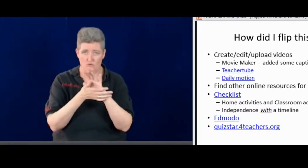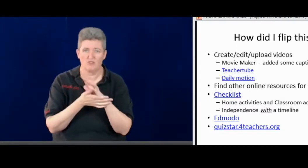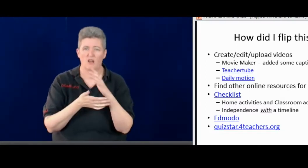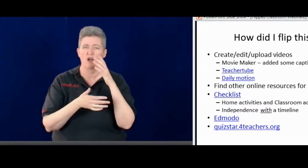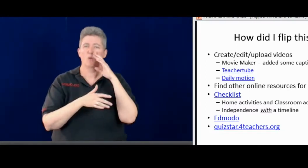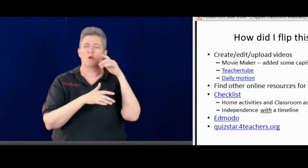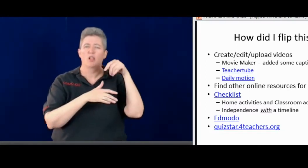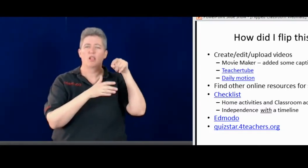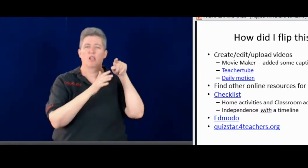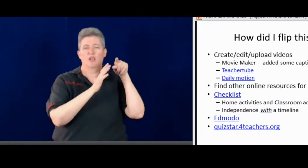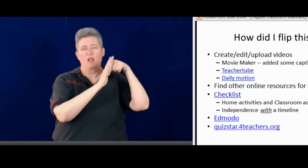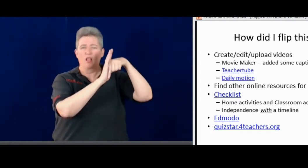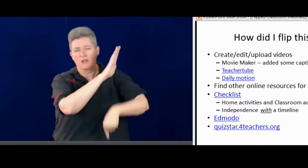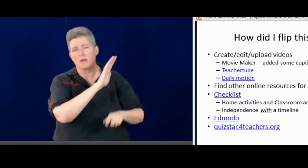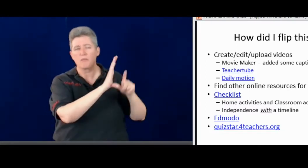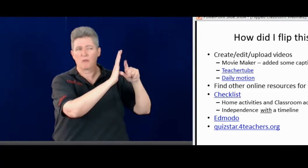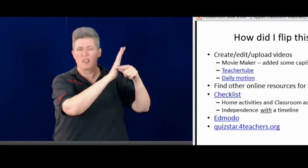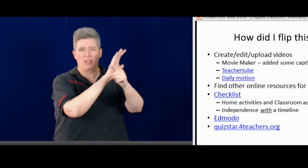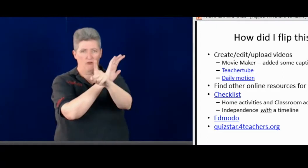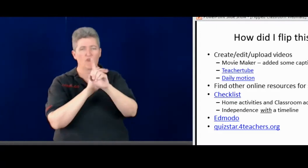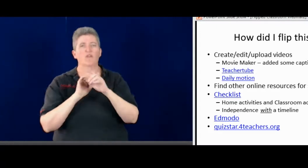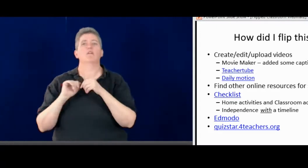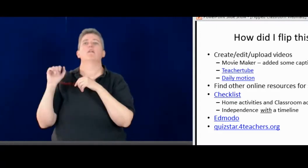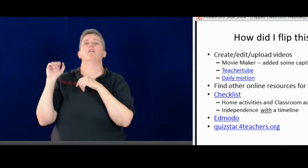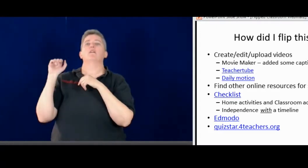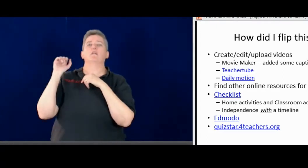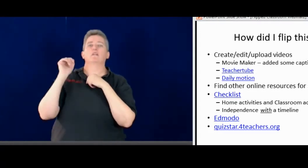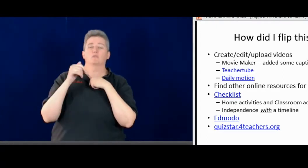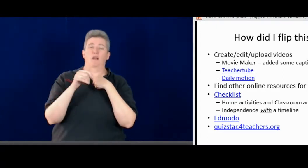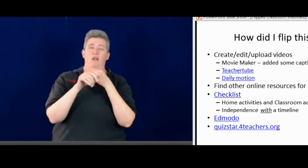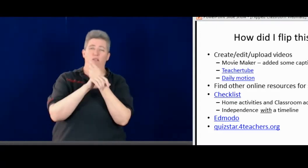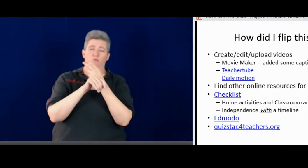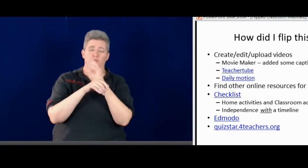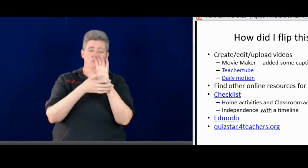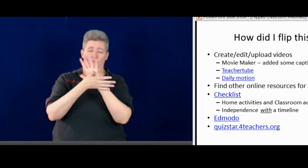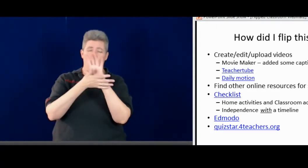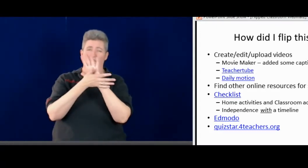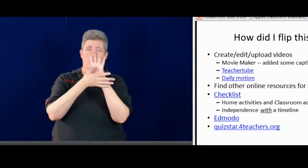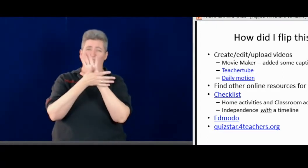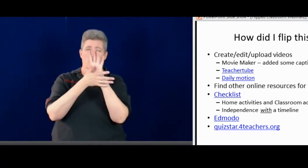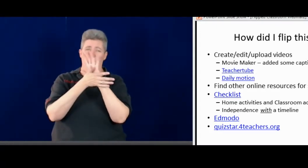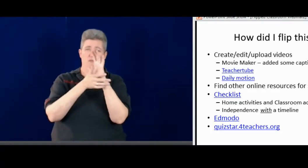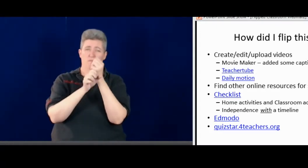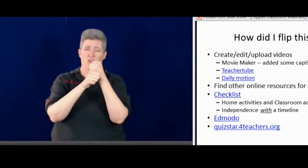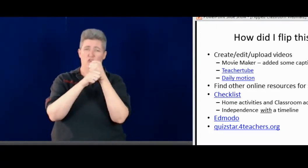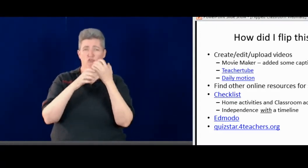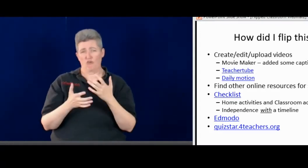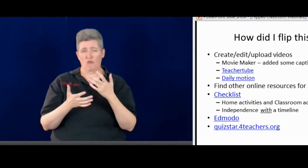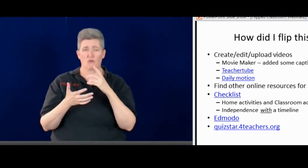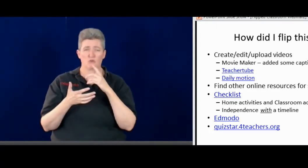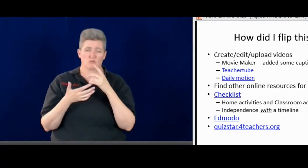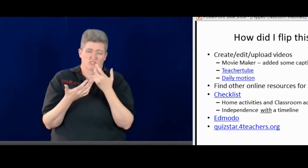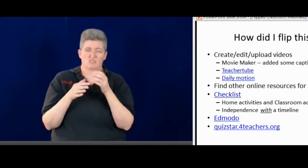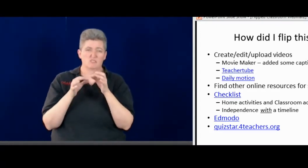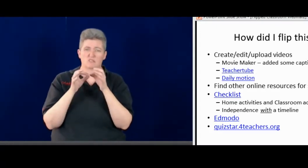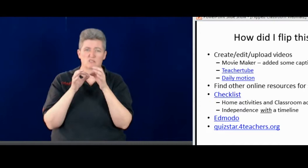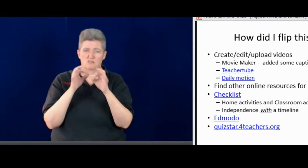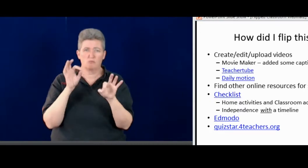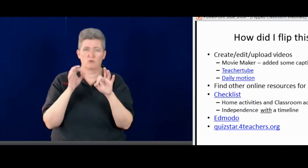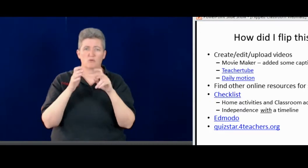So first I make the video. And I'll talk about that more in depth in a little bit. So I make the video.